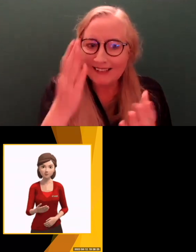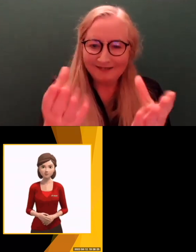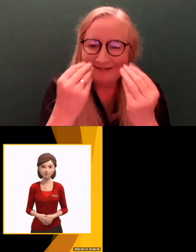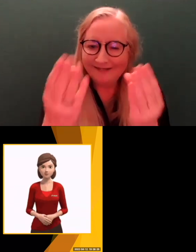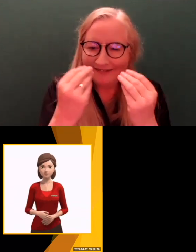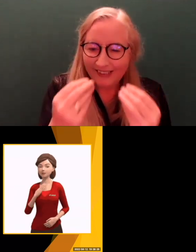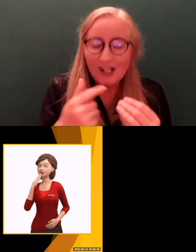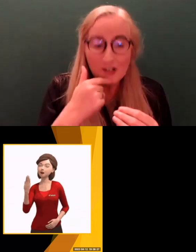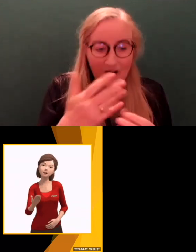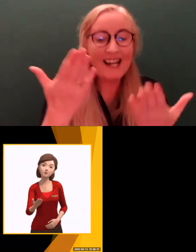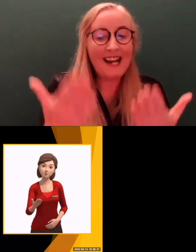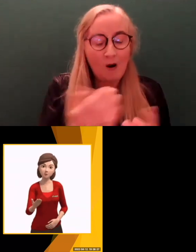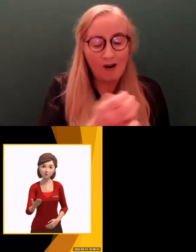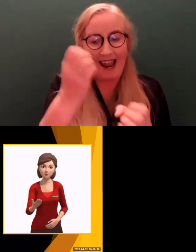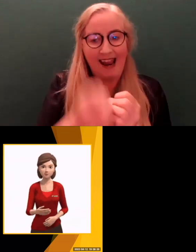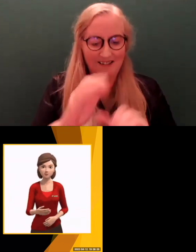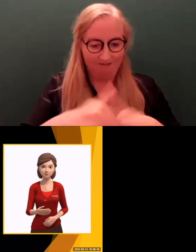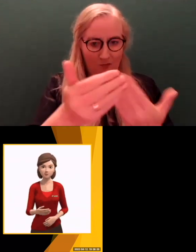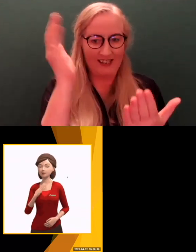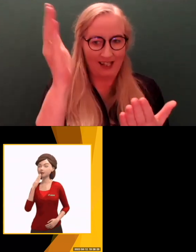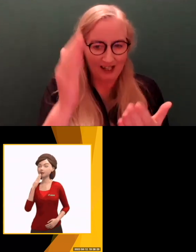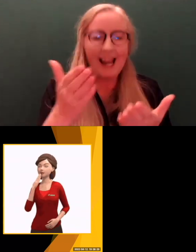my slides now, and we can start the Q&A. So thank you all.